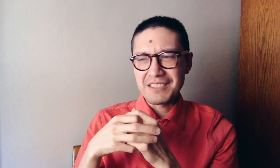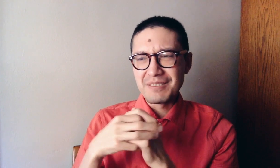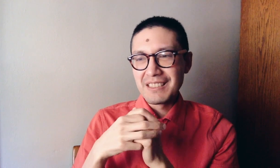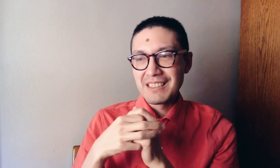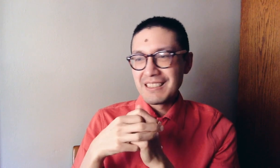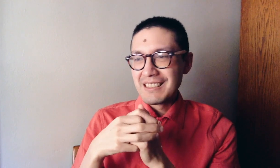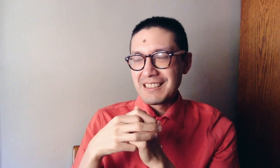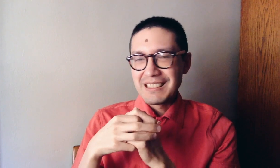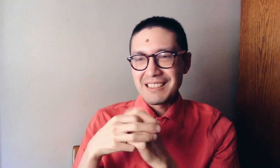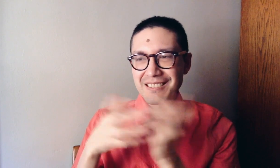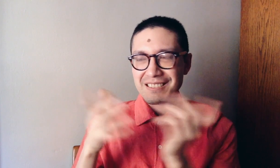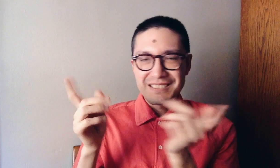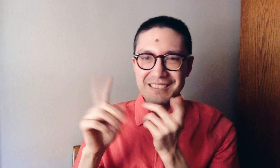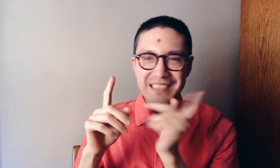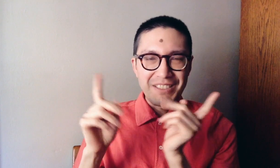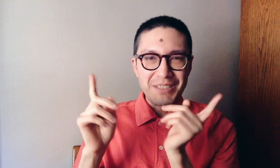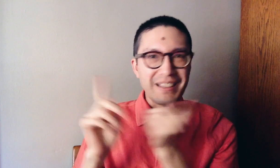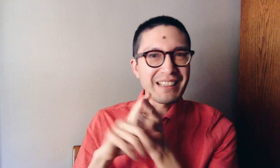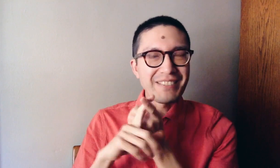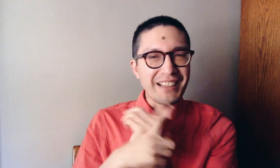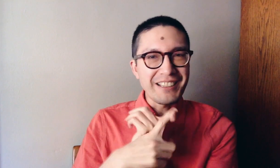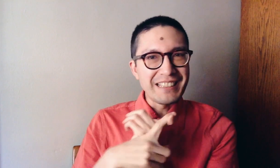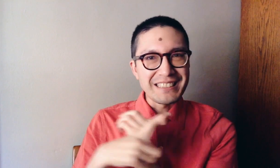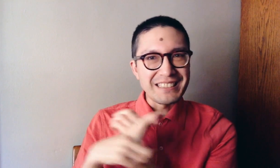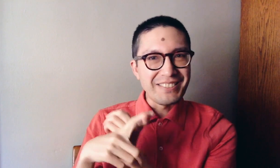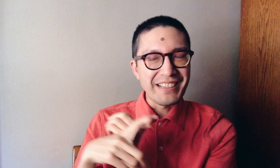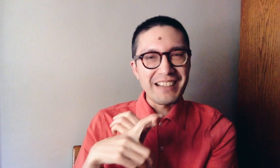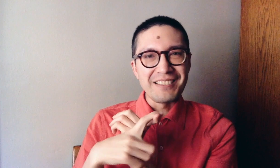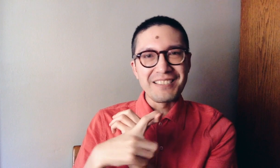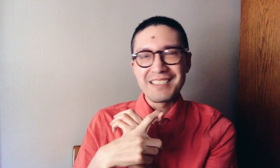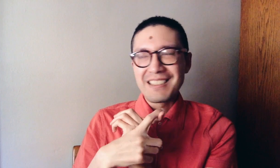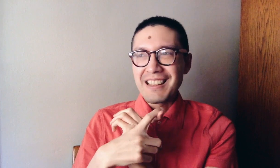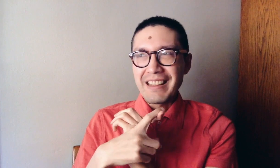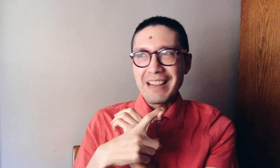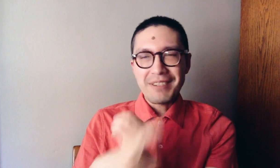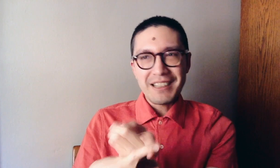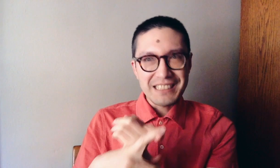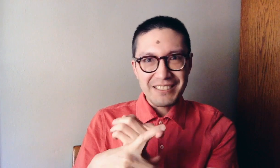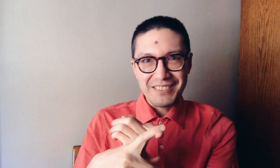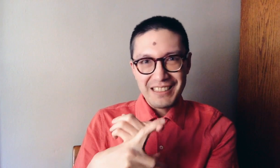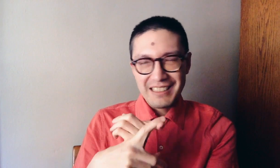So I'll give you my evaluation of how that project went,